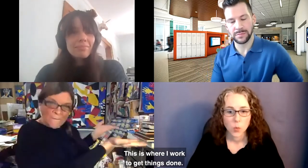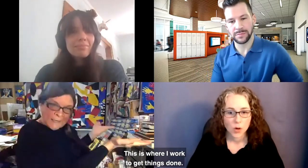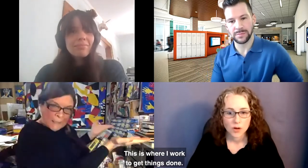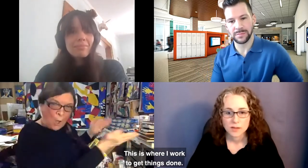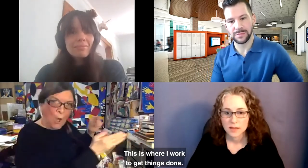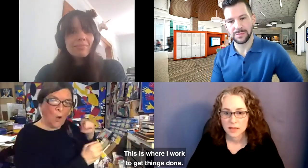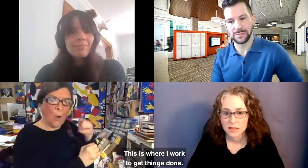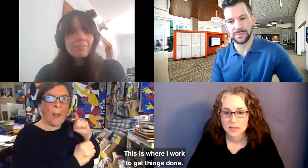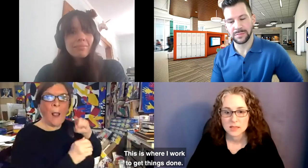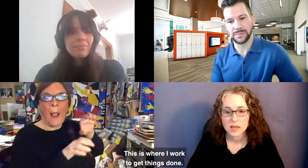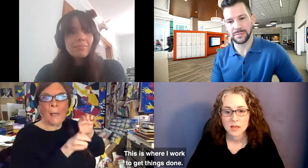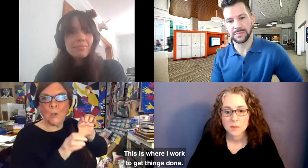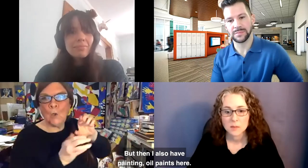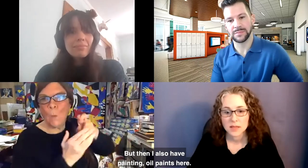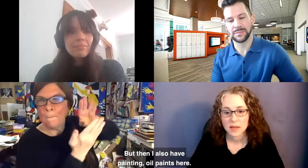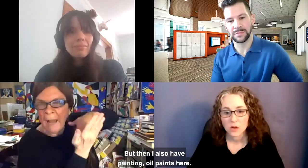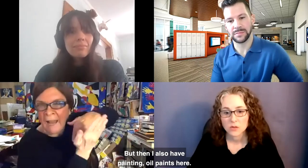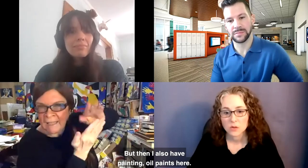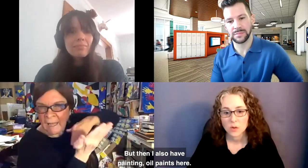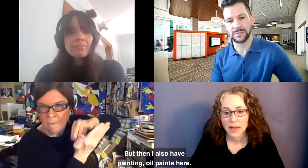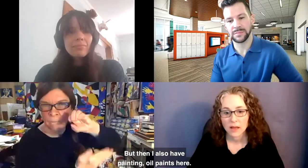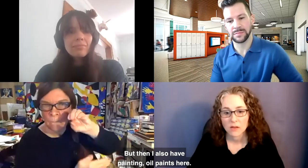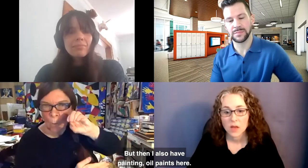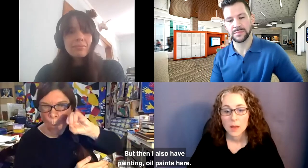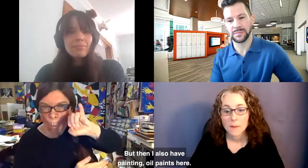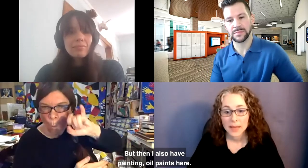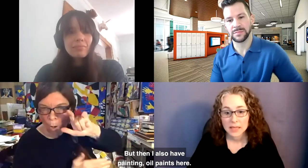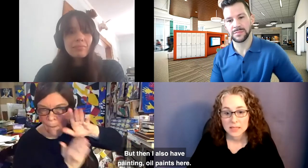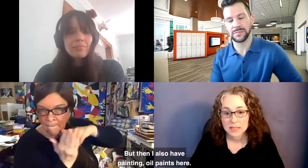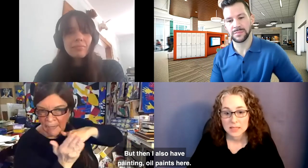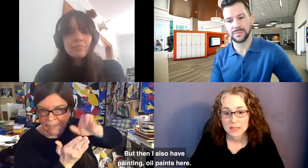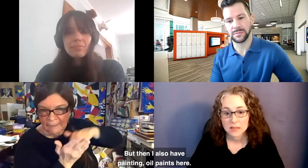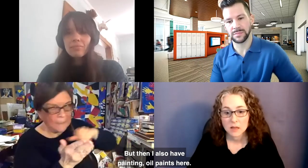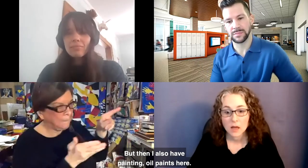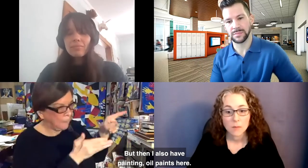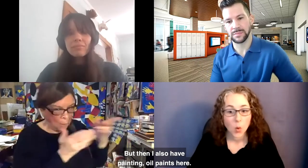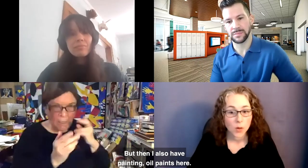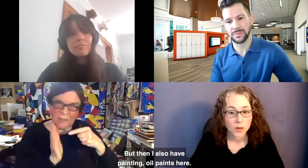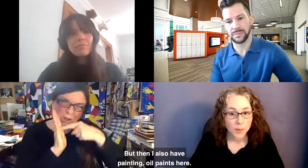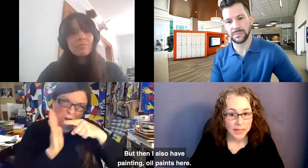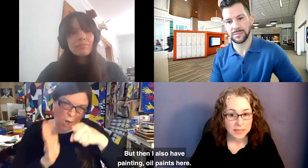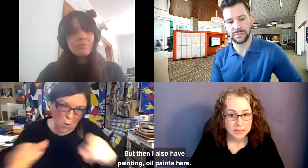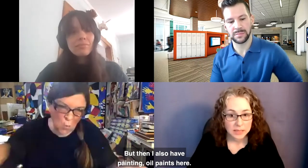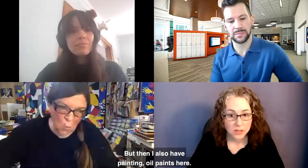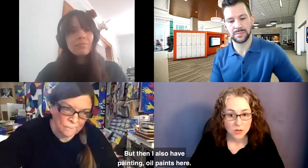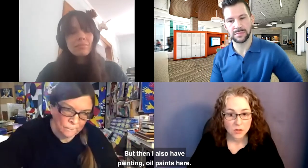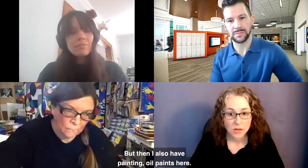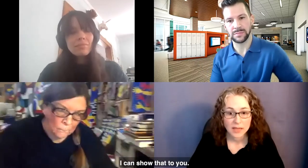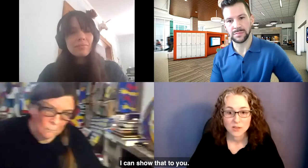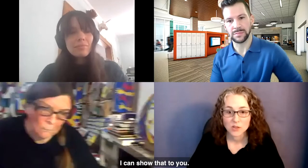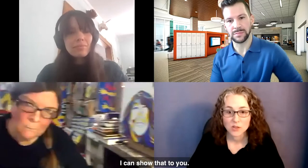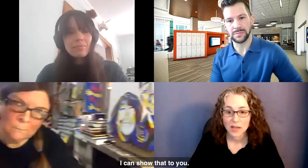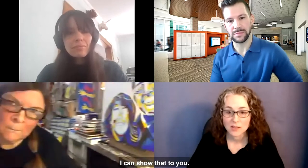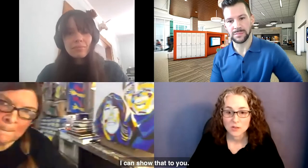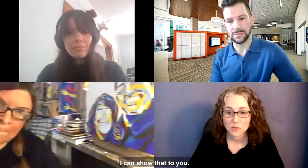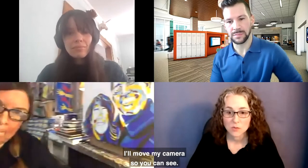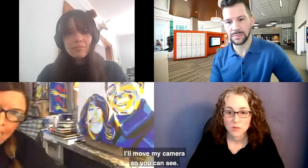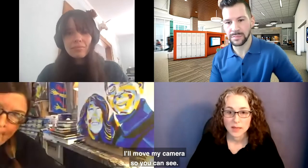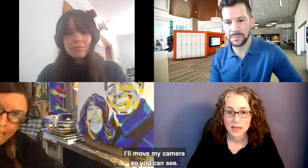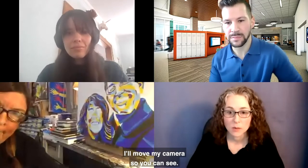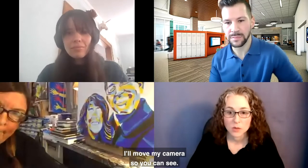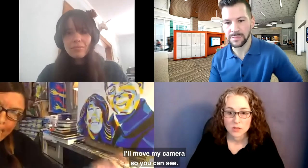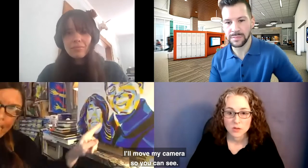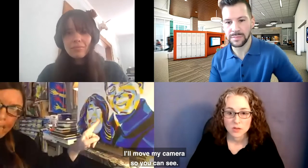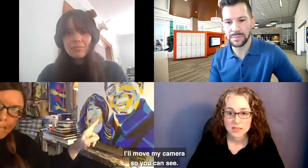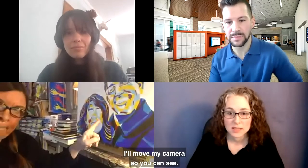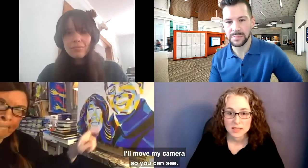where I work to get things done. But then I also have painting, oil paints here. I can show that to you. Move